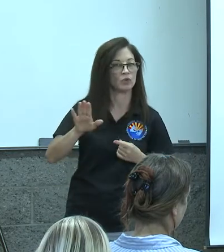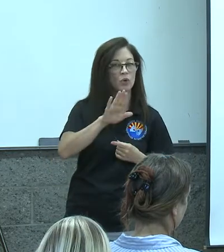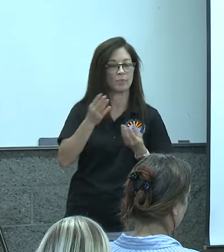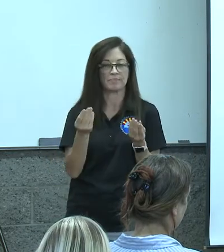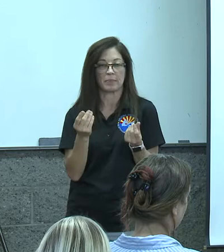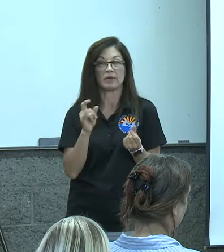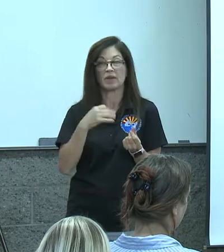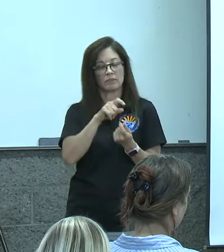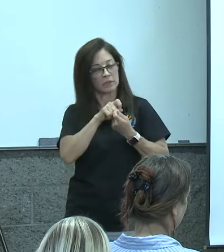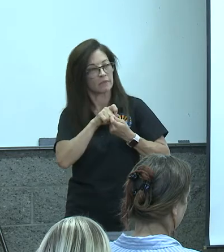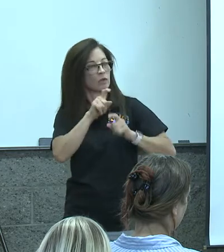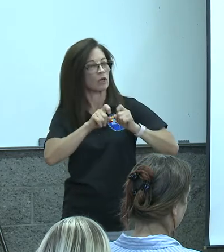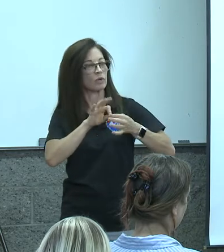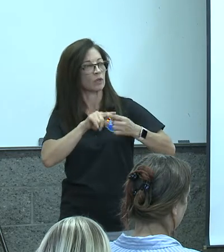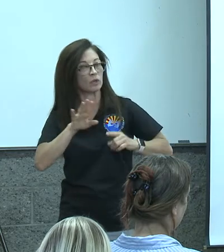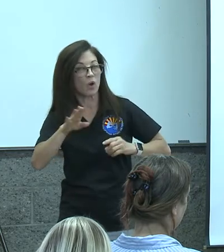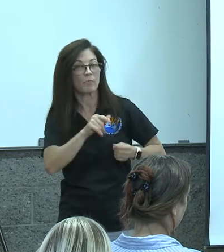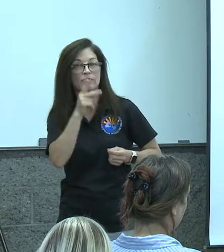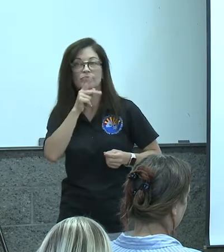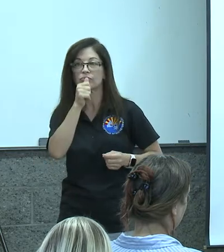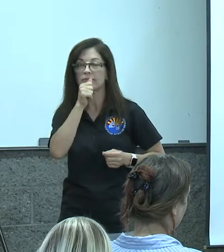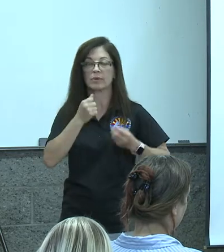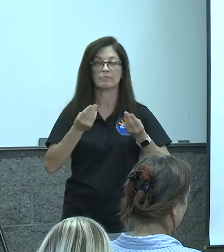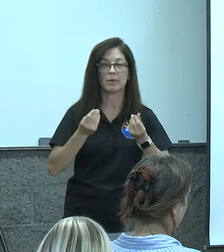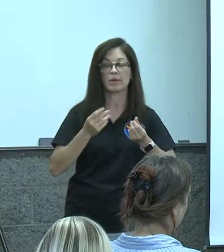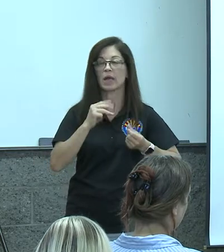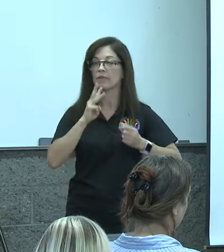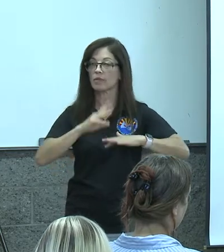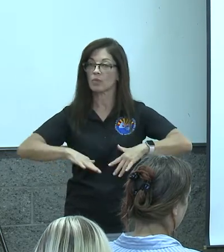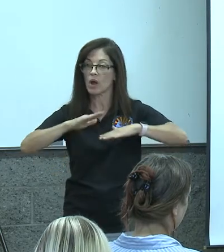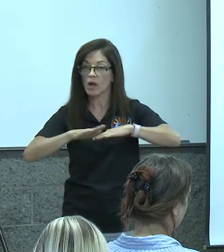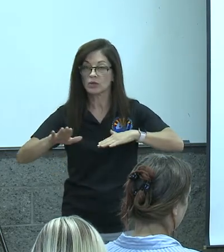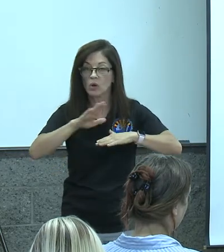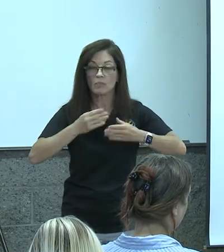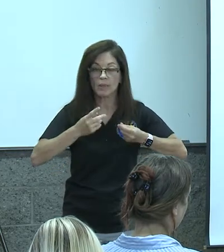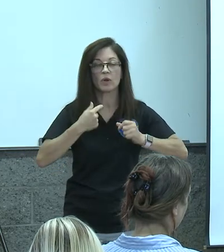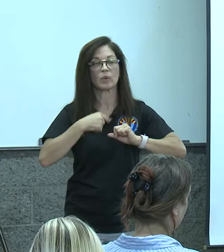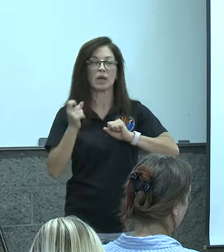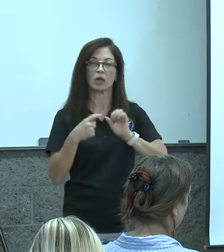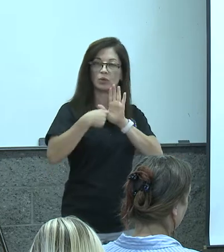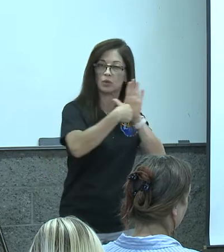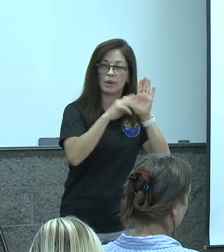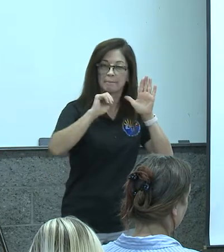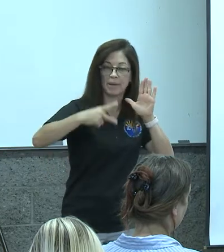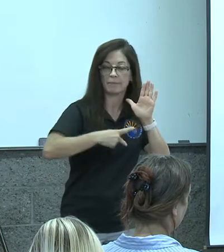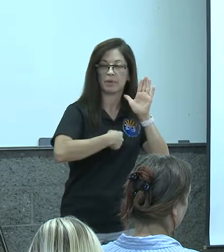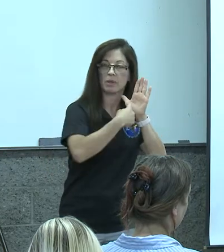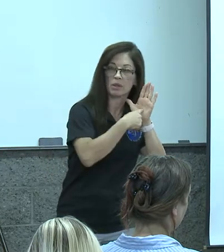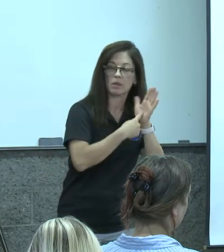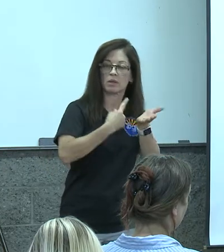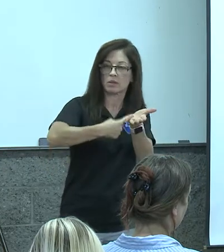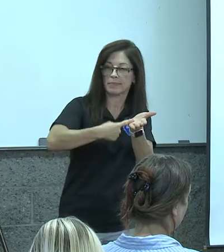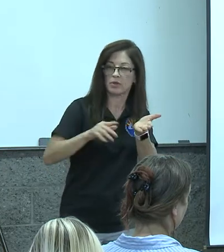questions about your property the flood waters on your property we're able to get to the map and talk about your property at a very